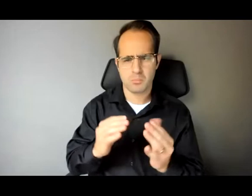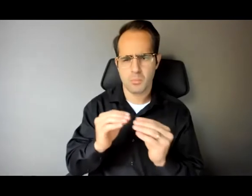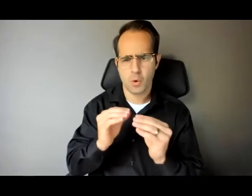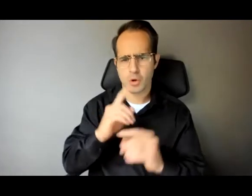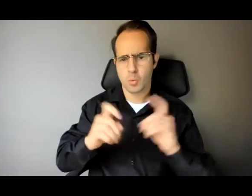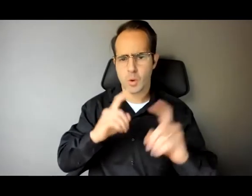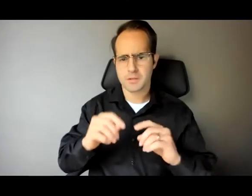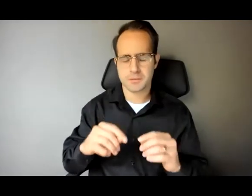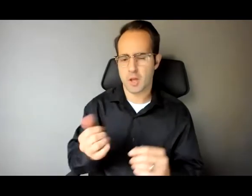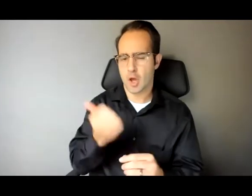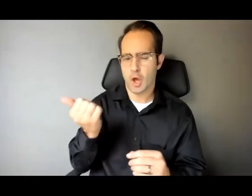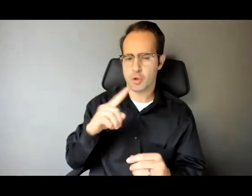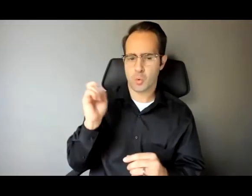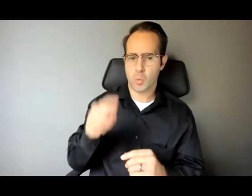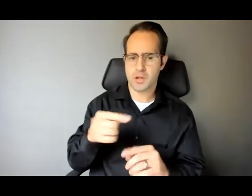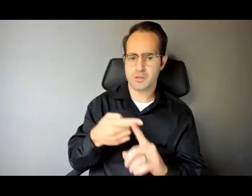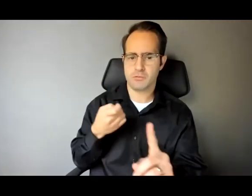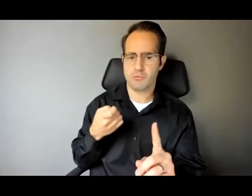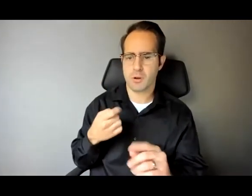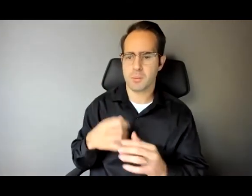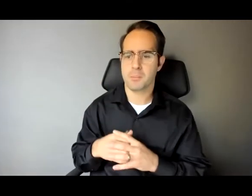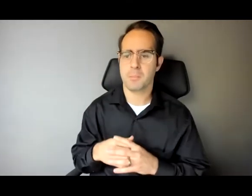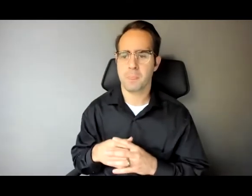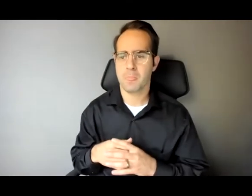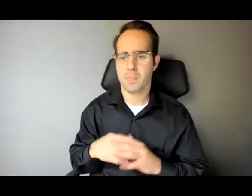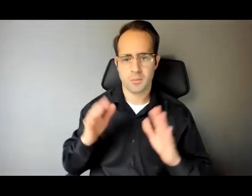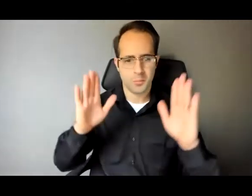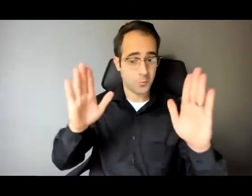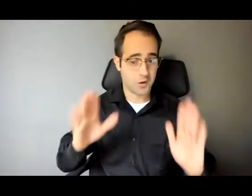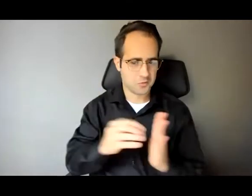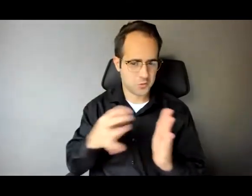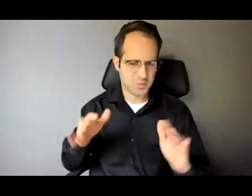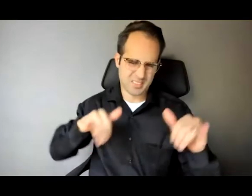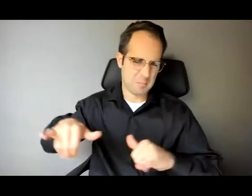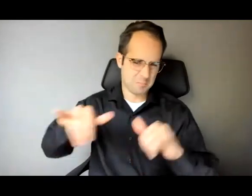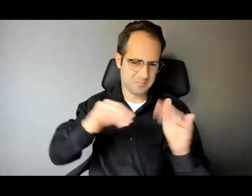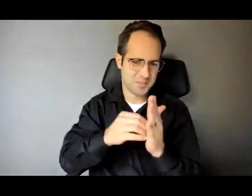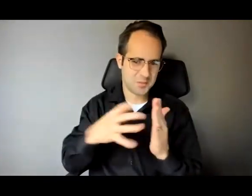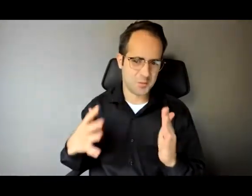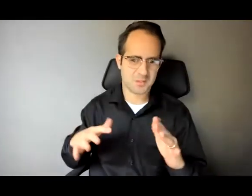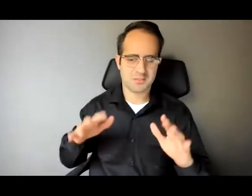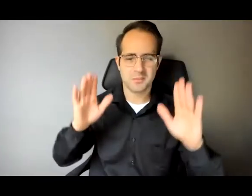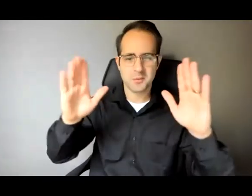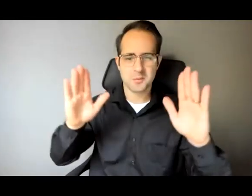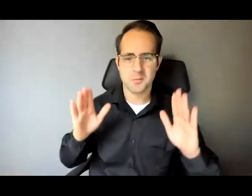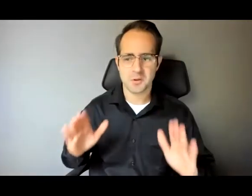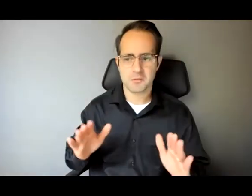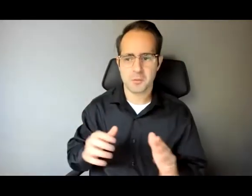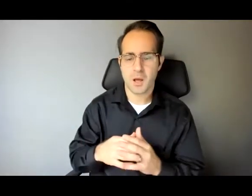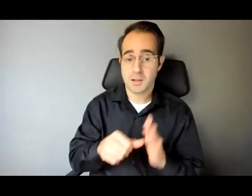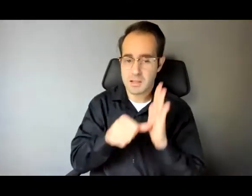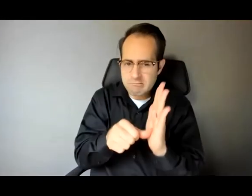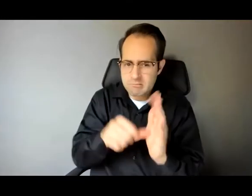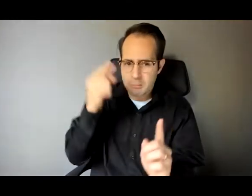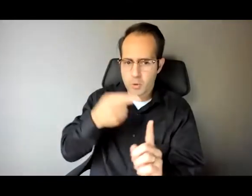This question comes from one of our wonderful students. All of our students are wonderful. But I wanted to emphasize this is from a student and